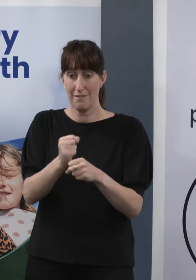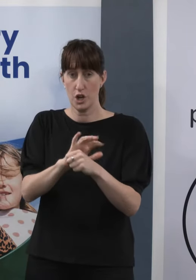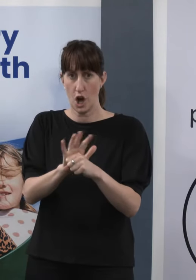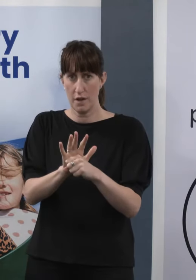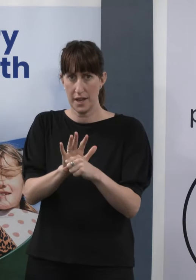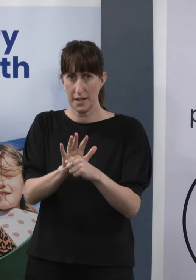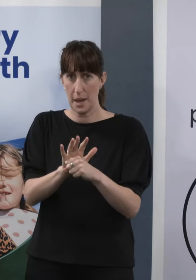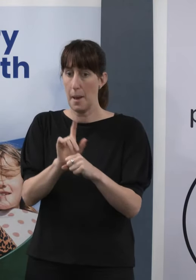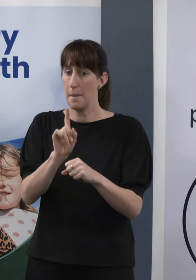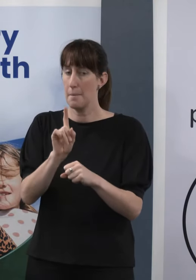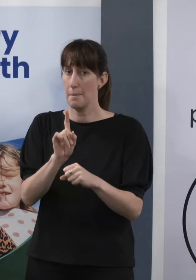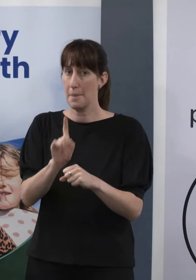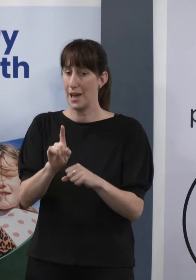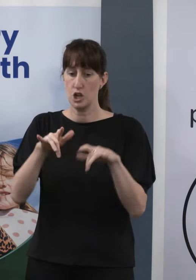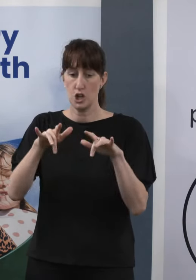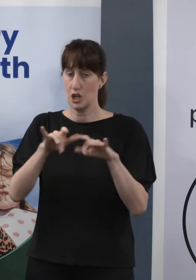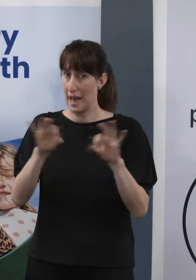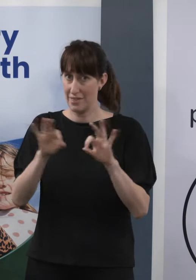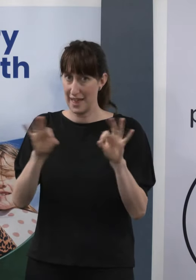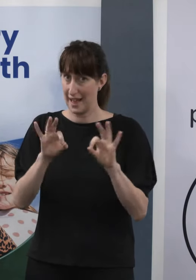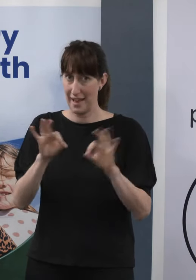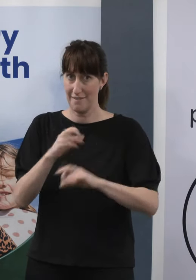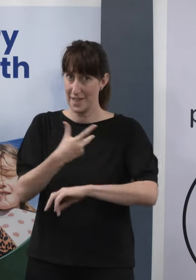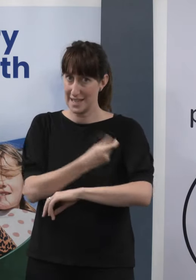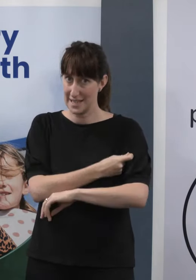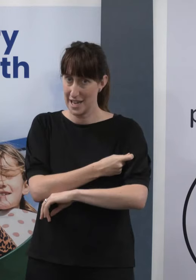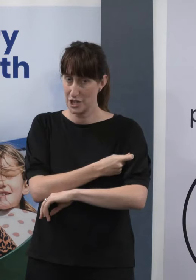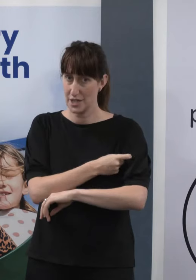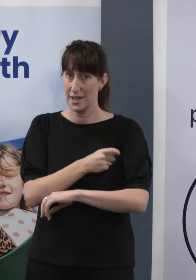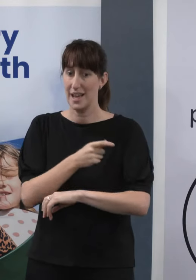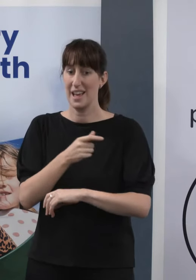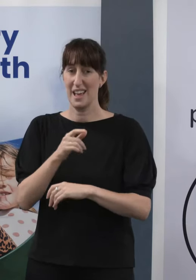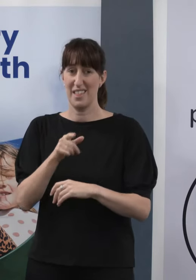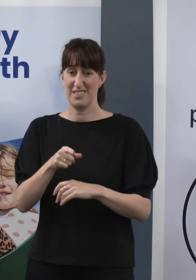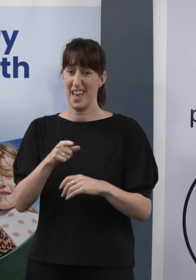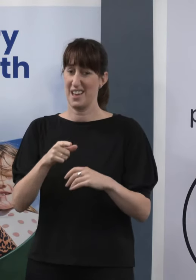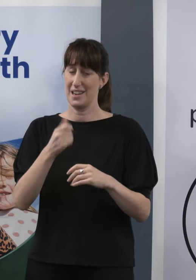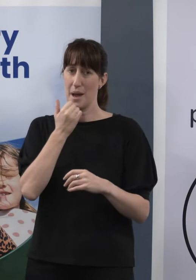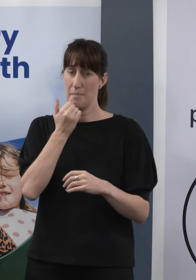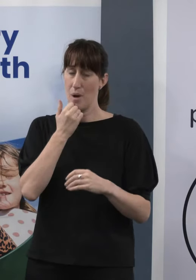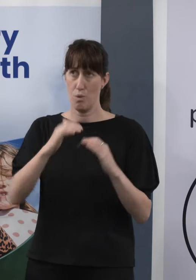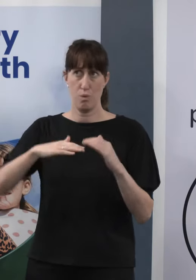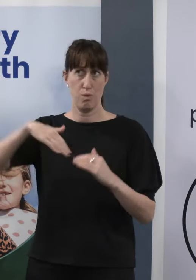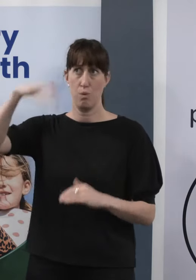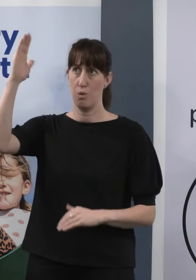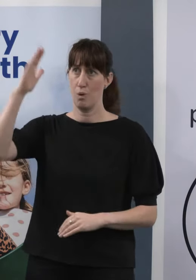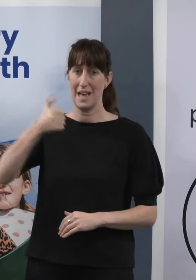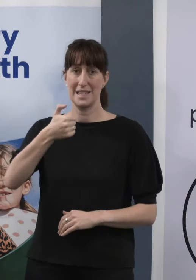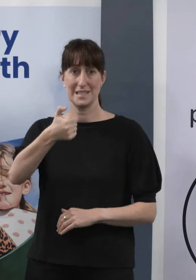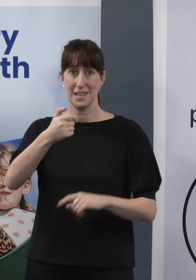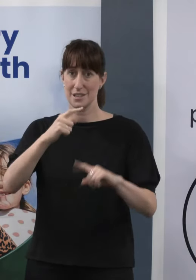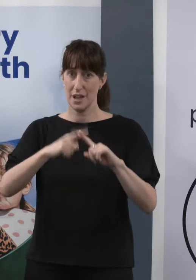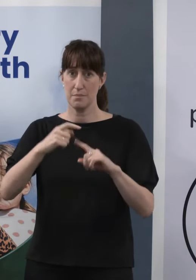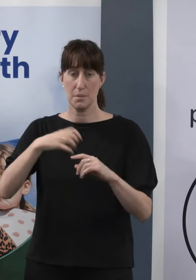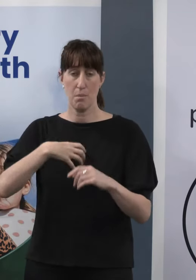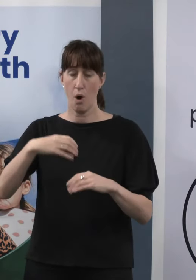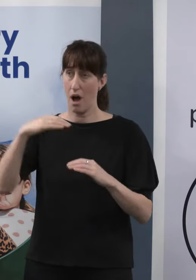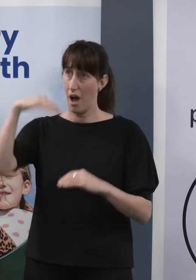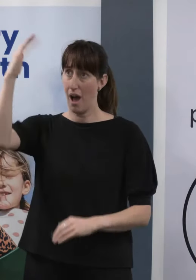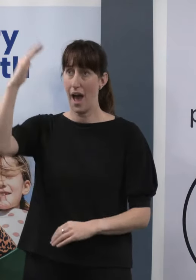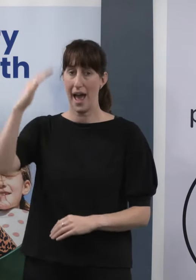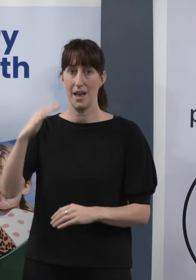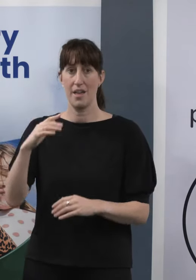vaccinated, the rate is about six times higher for those group who have not been vaccinated or